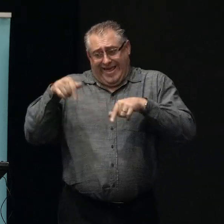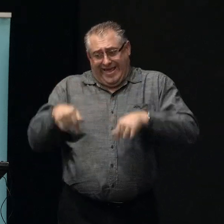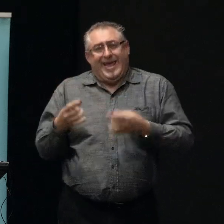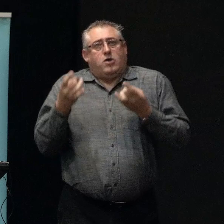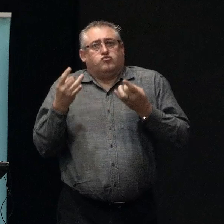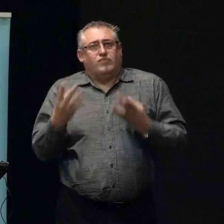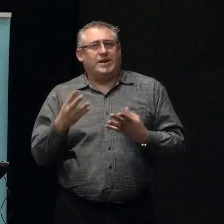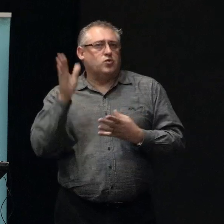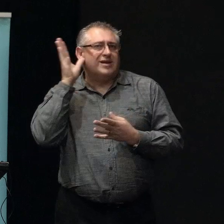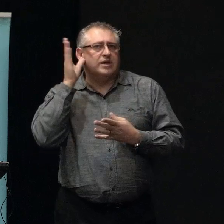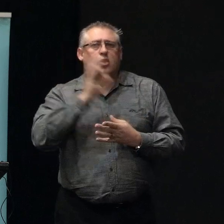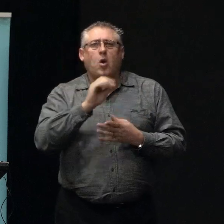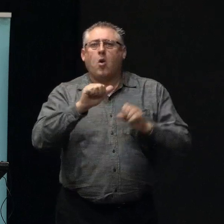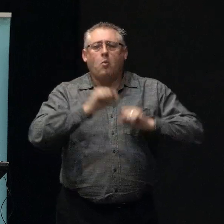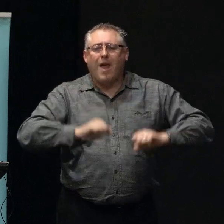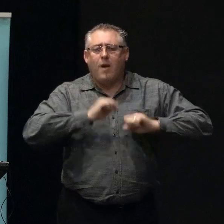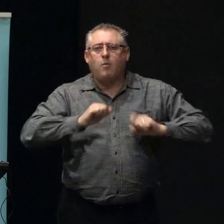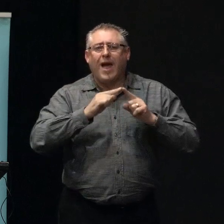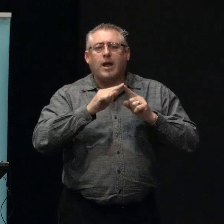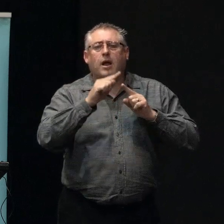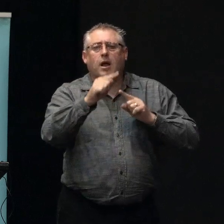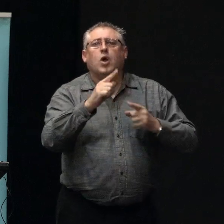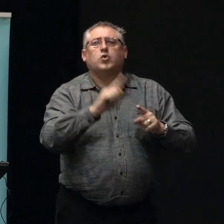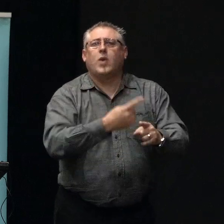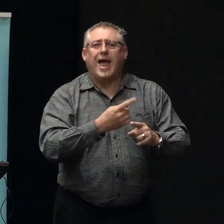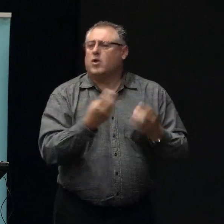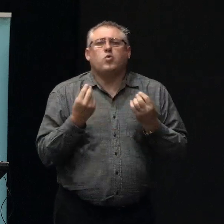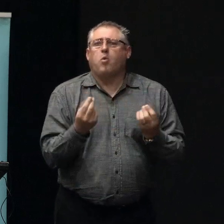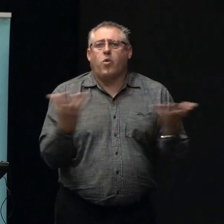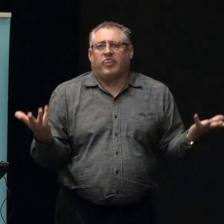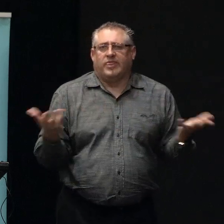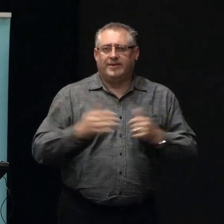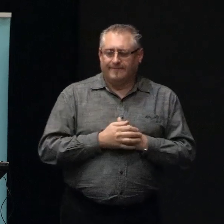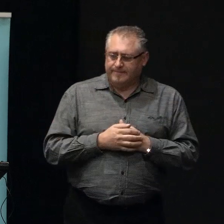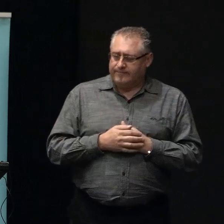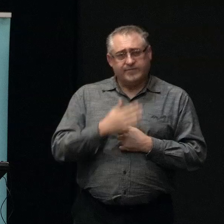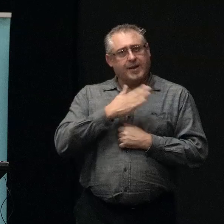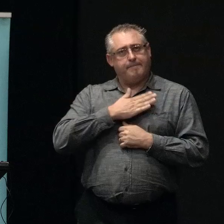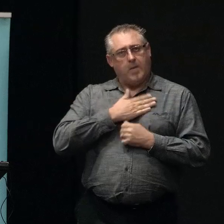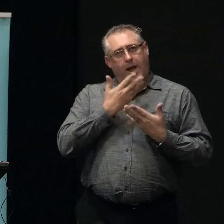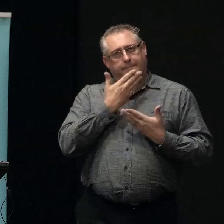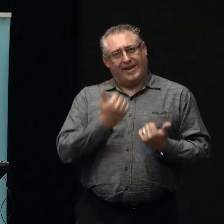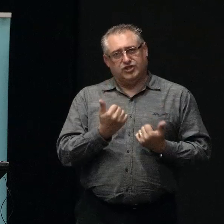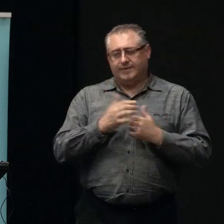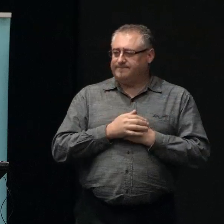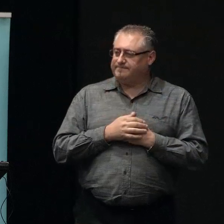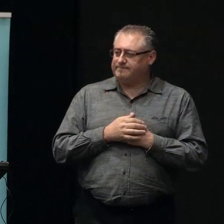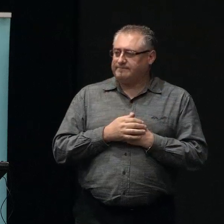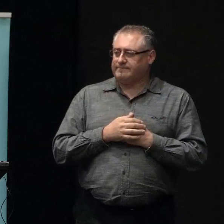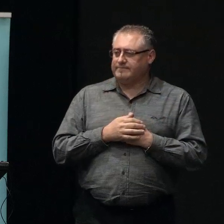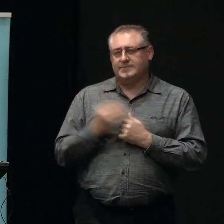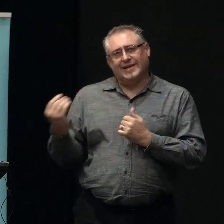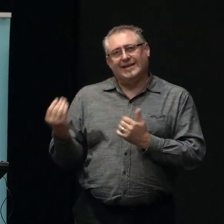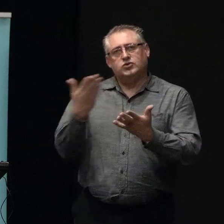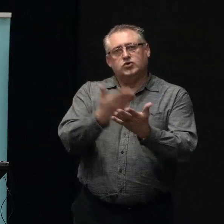And don't do it when it's too late because it's actually not worth it. All right, so it's my pleasure then to introduce to you